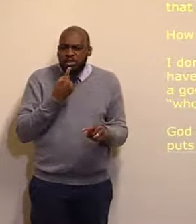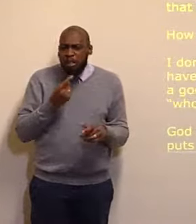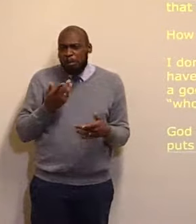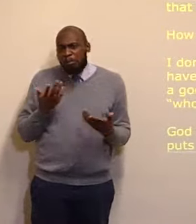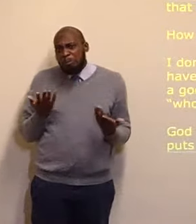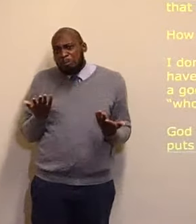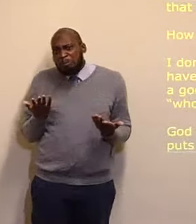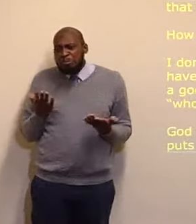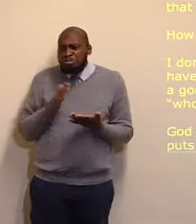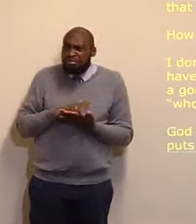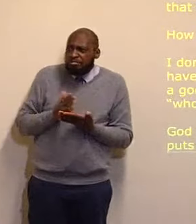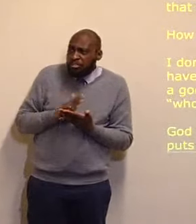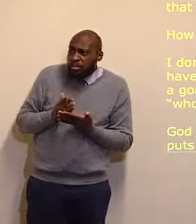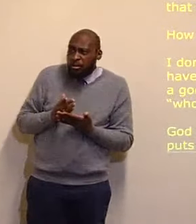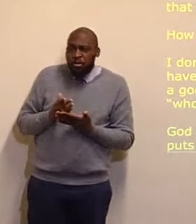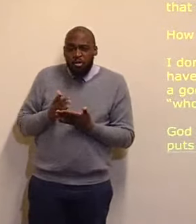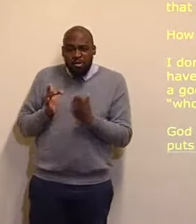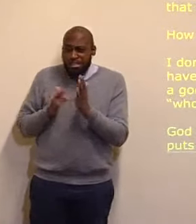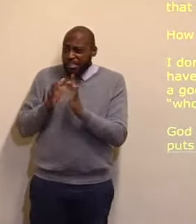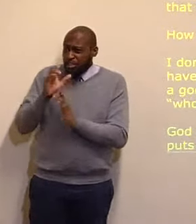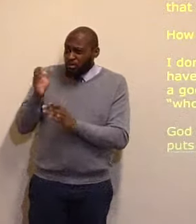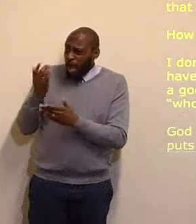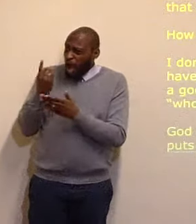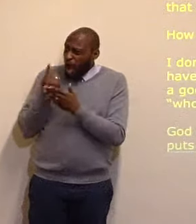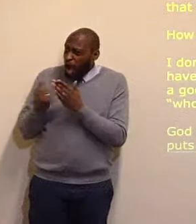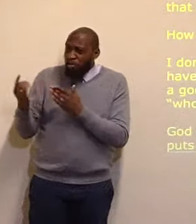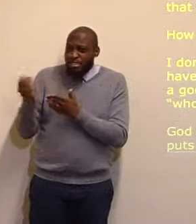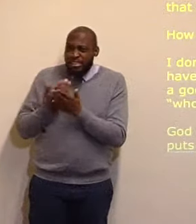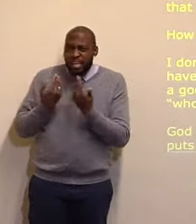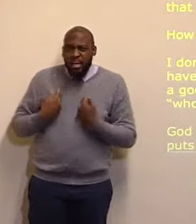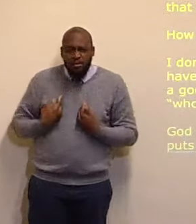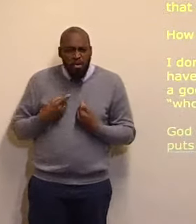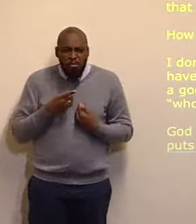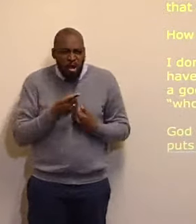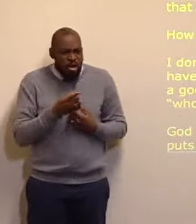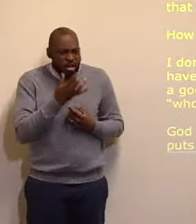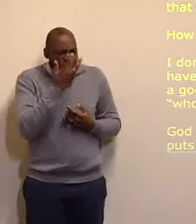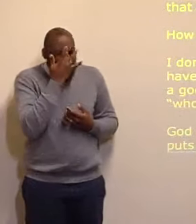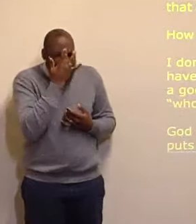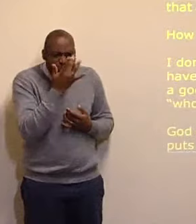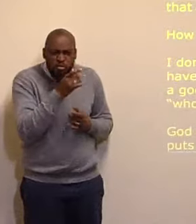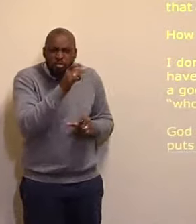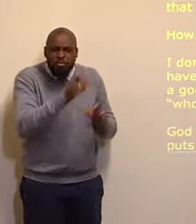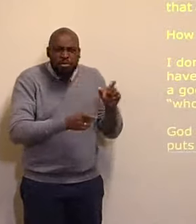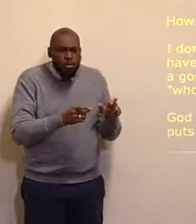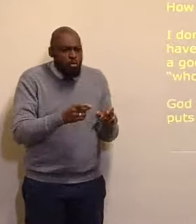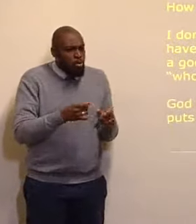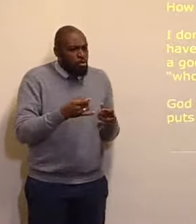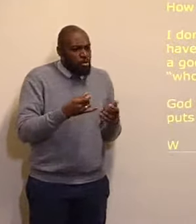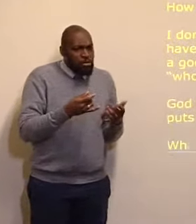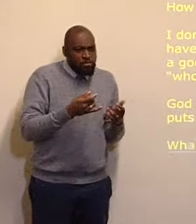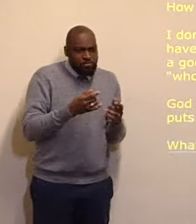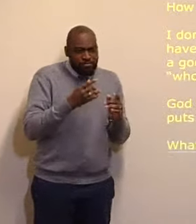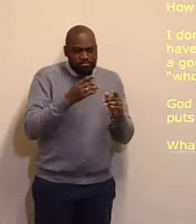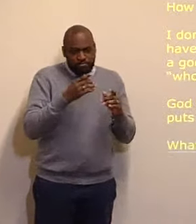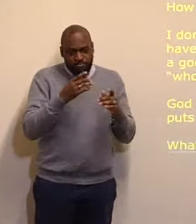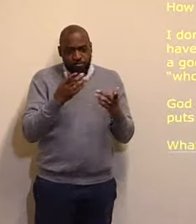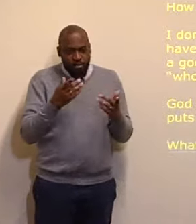really Christ, the only savior, what about the Hindu, what about the Sikh, what about the Muslims, this message says, through his name,